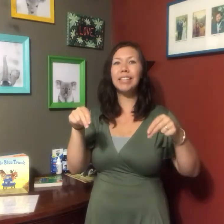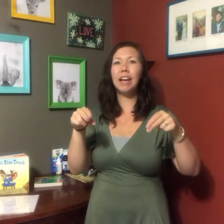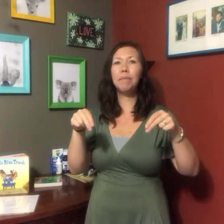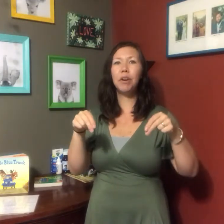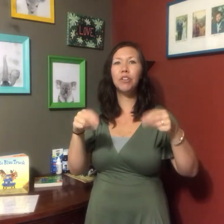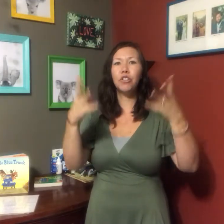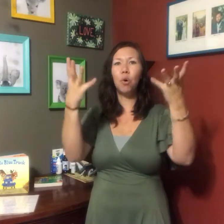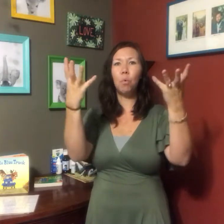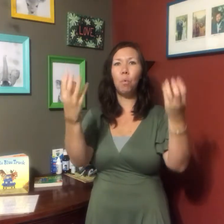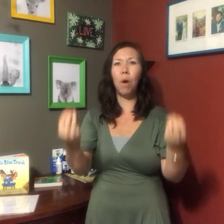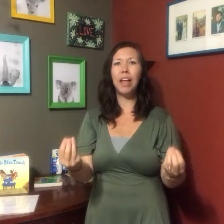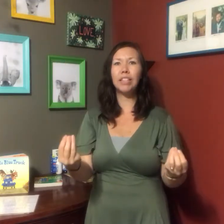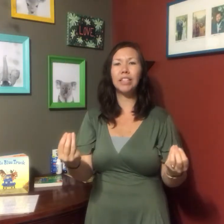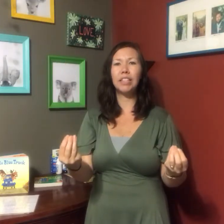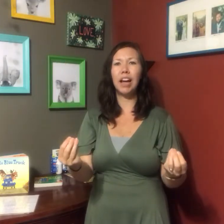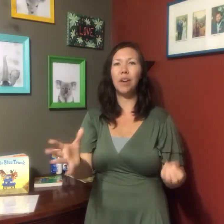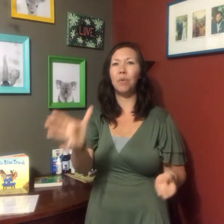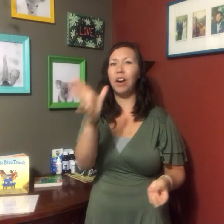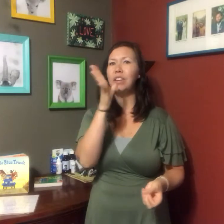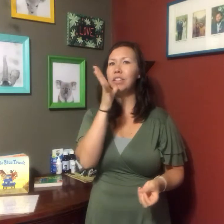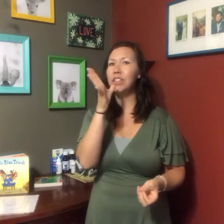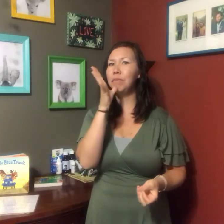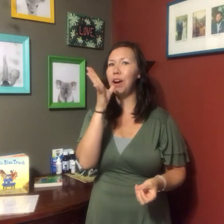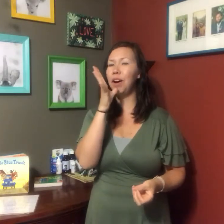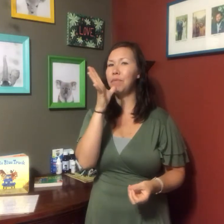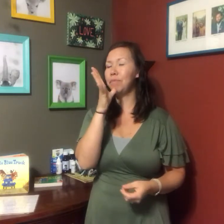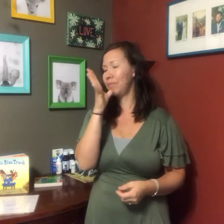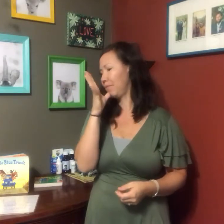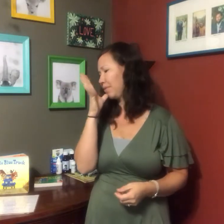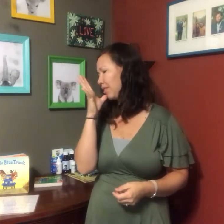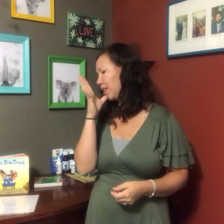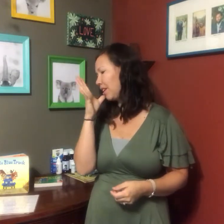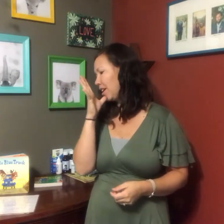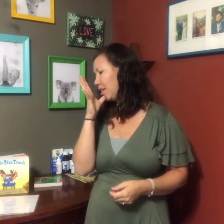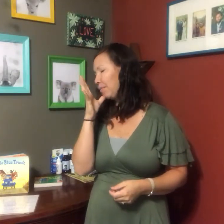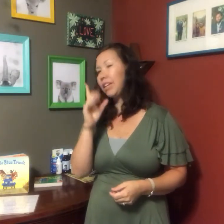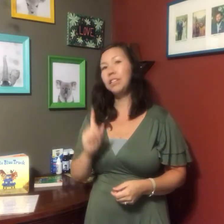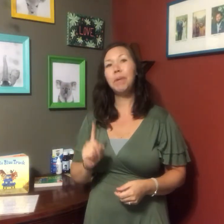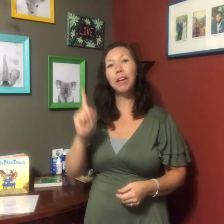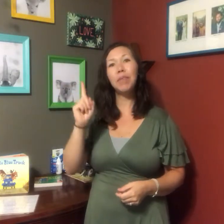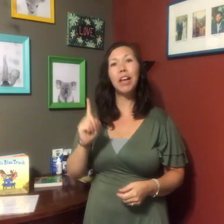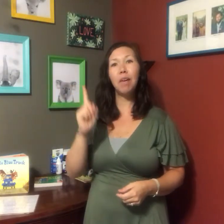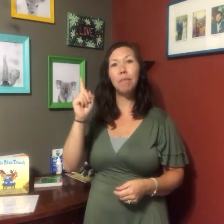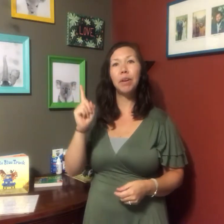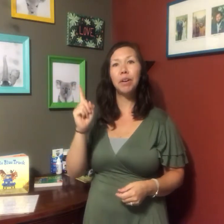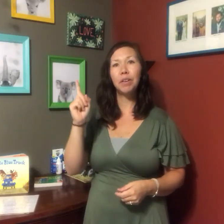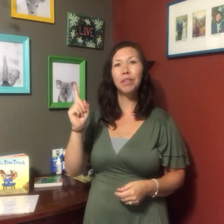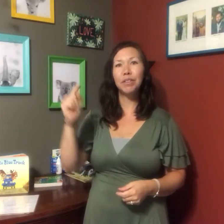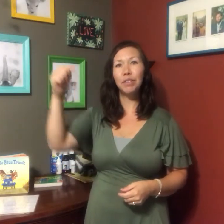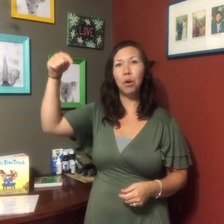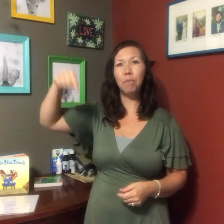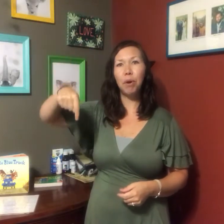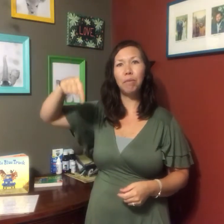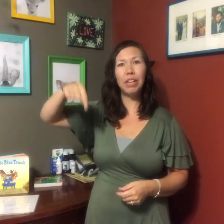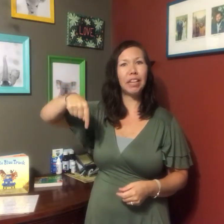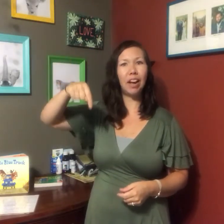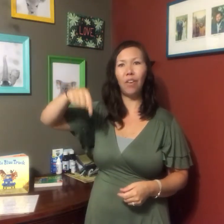diaper's wet, I run to mom. Please pick me up, don't put me down.